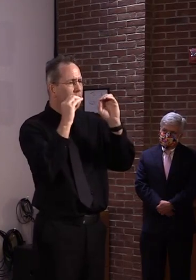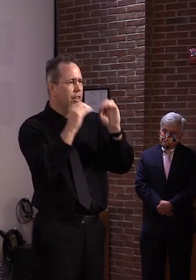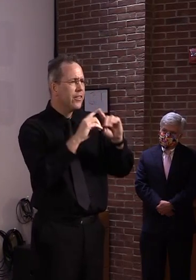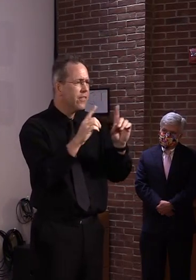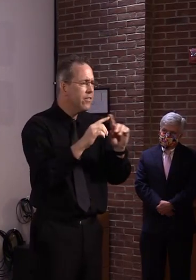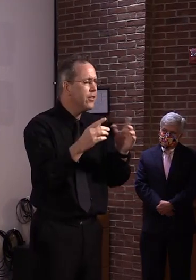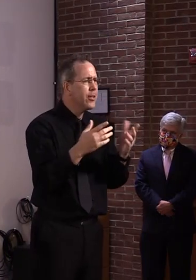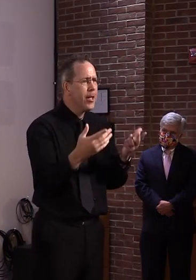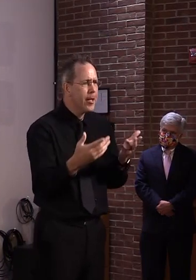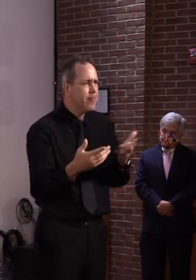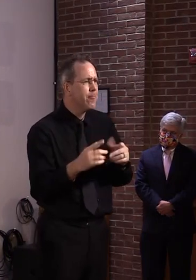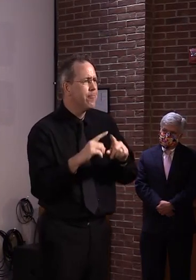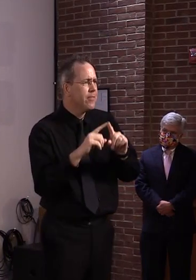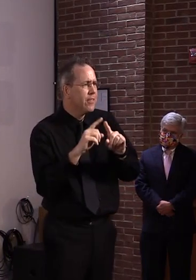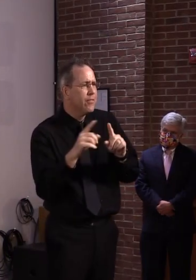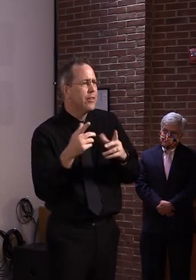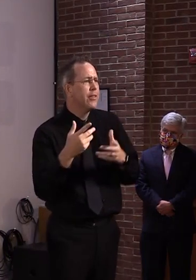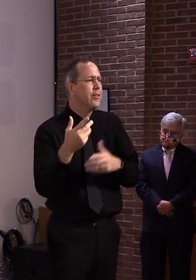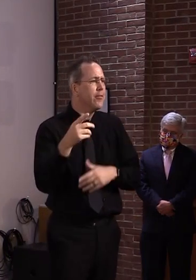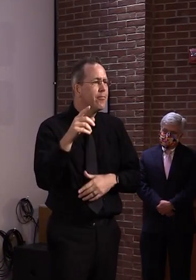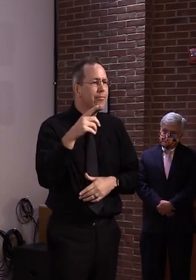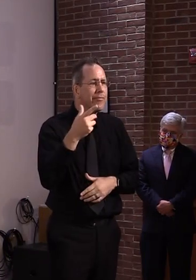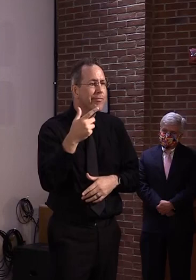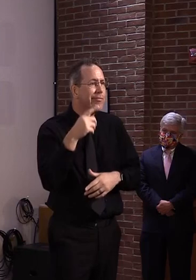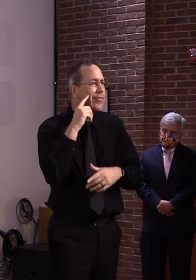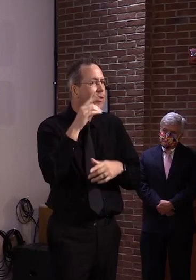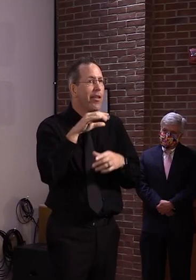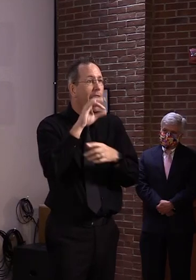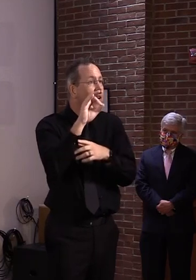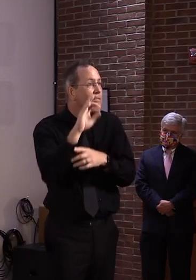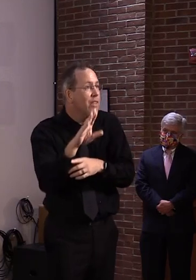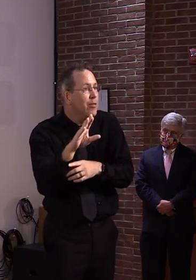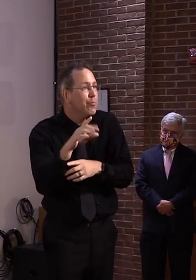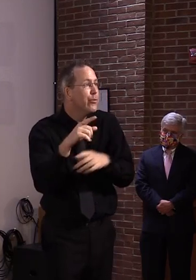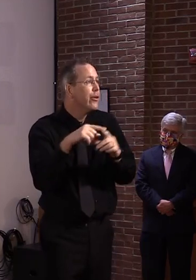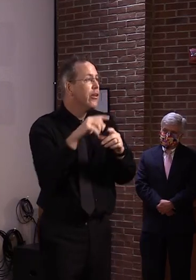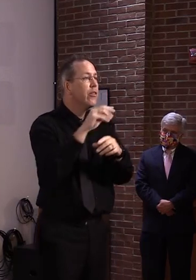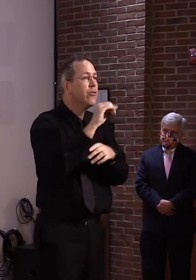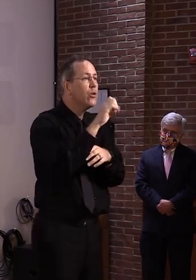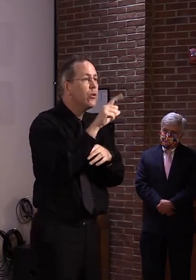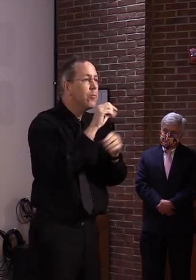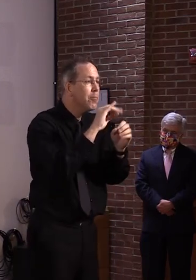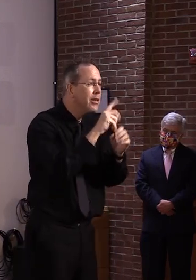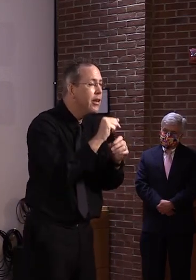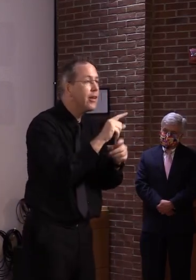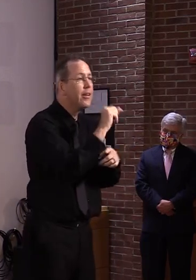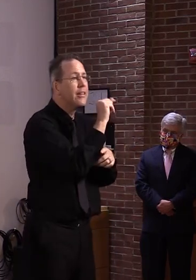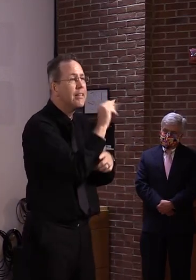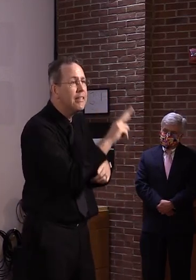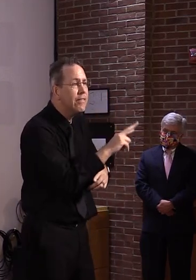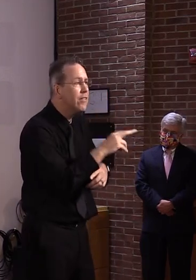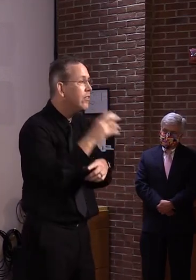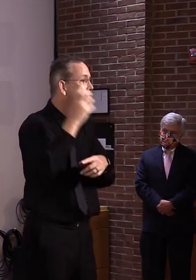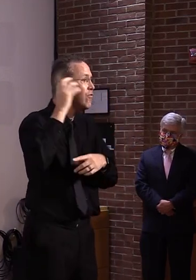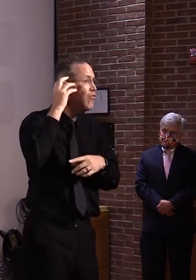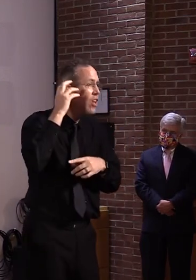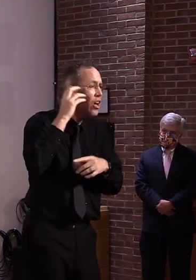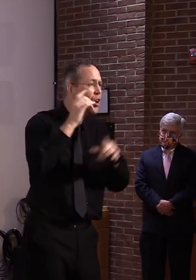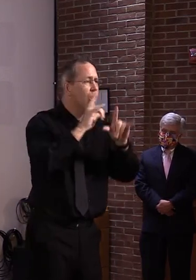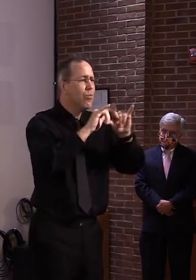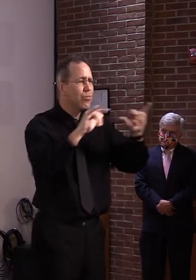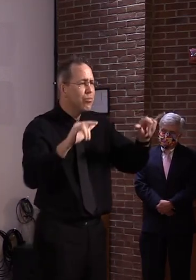much of it appropriate for certain demographics within our society. People of certain age or sex or background or what have you